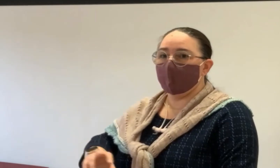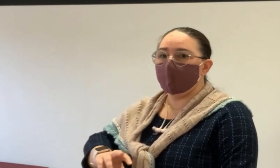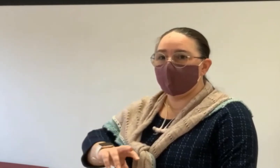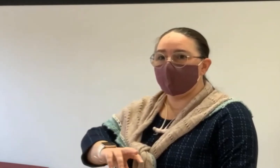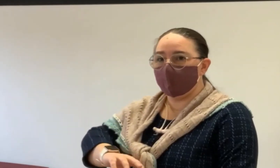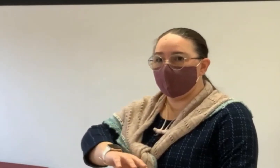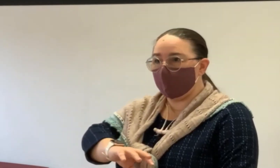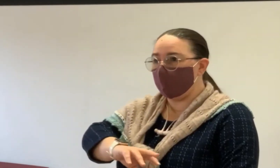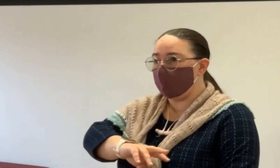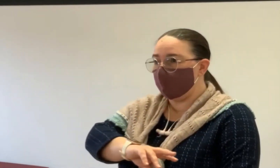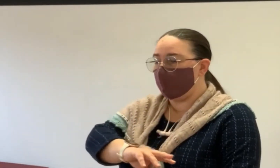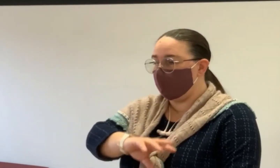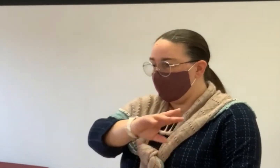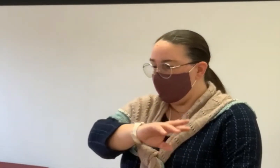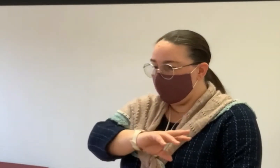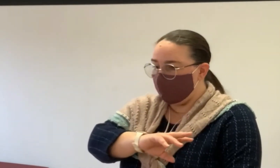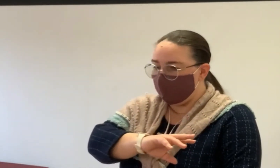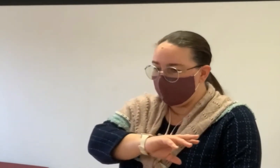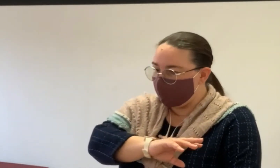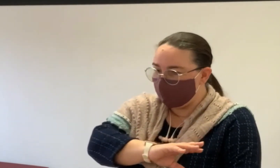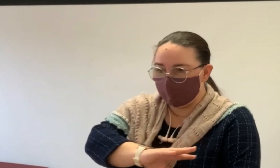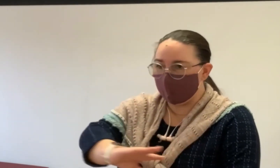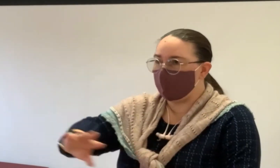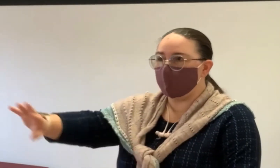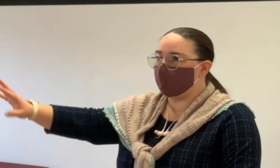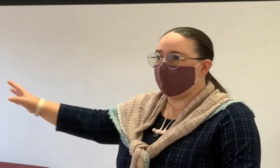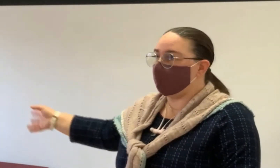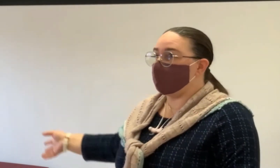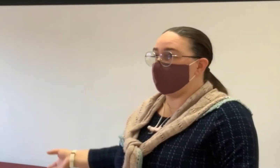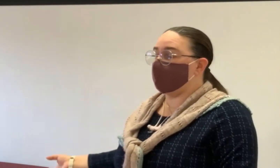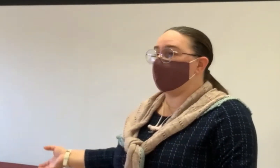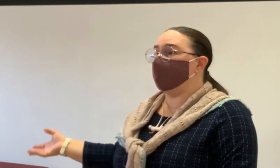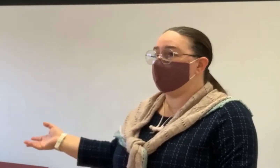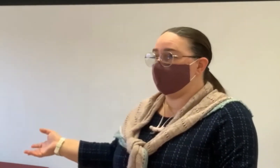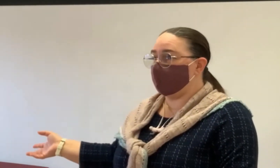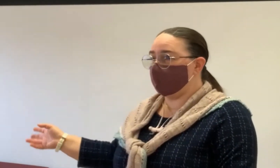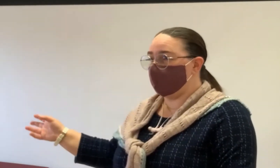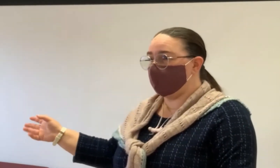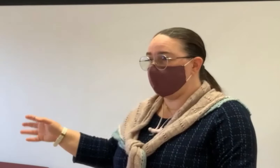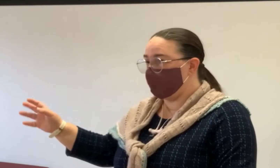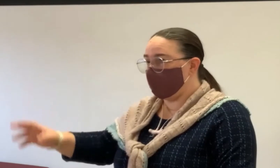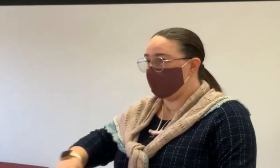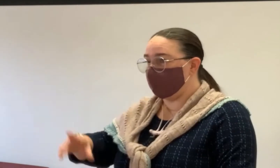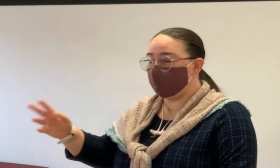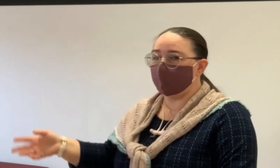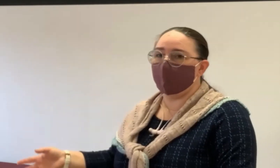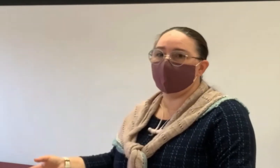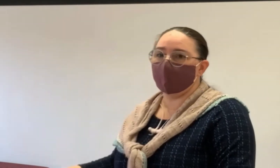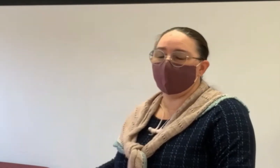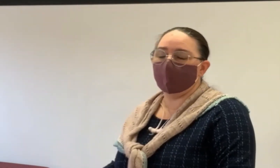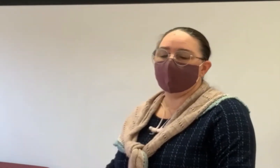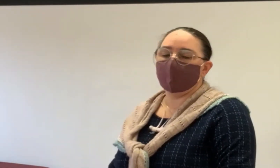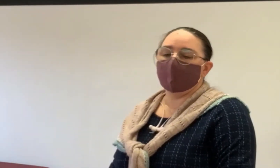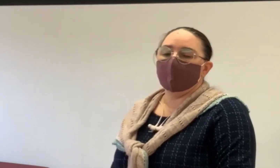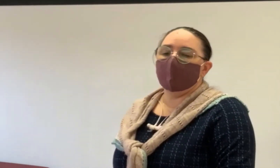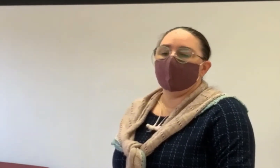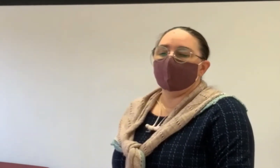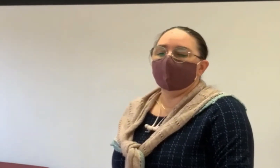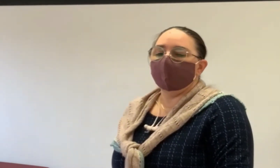So that's just true because of our aging population as a country. It's true here. It's true everywhere.